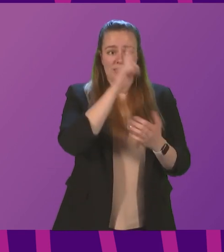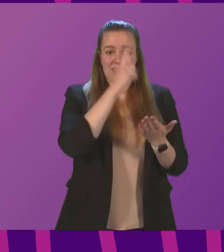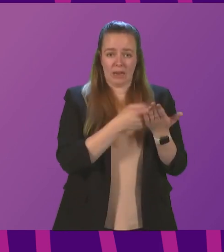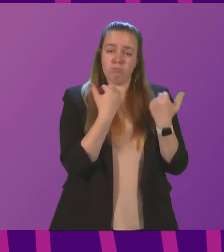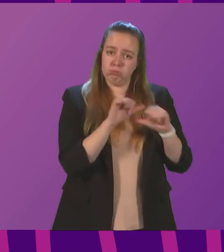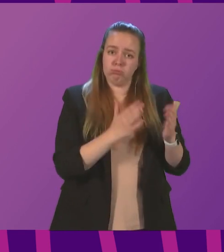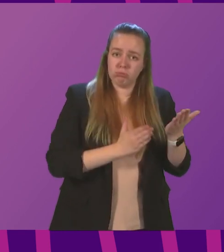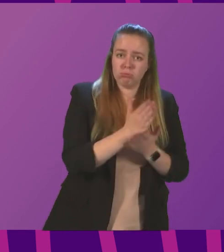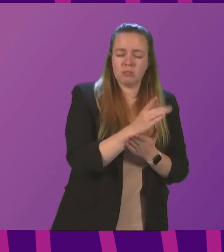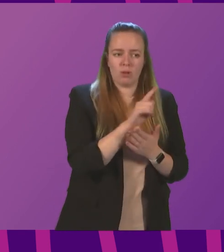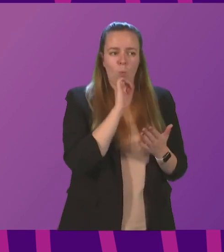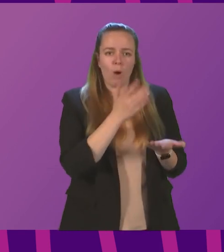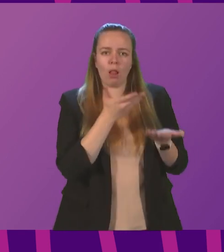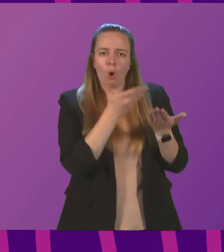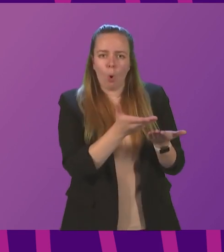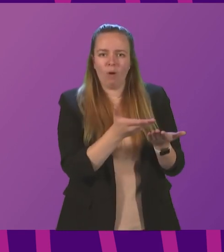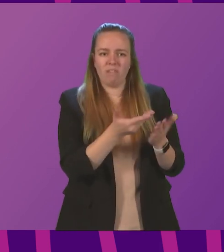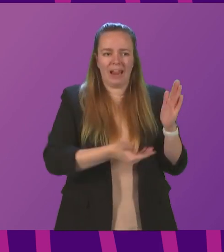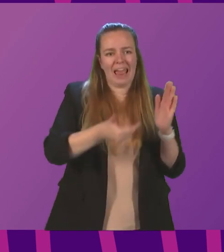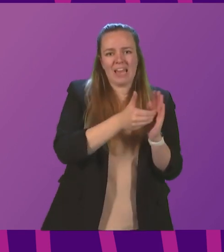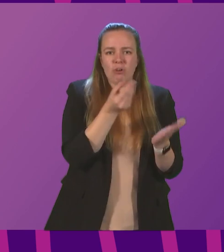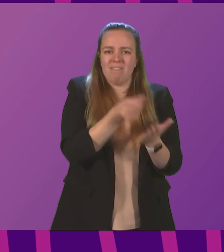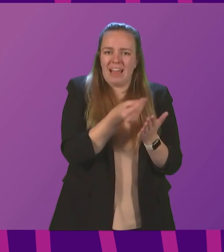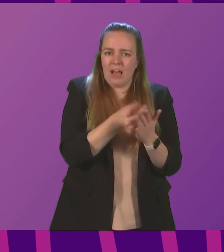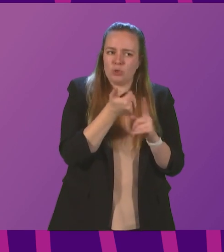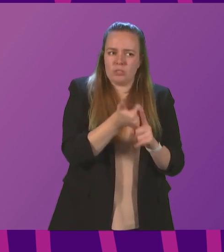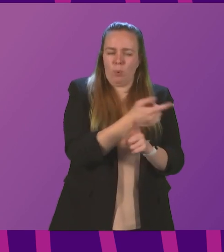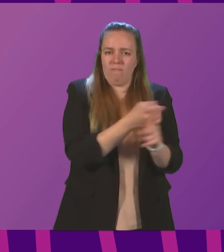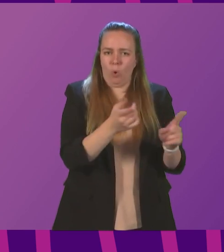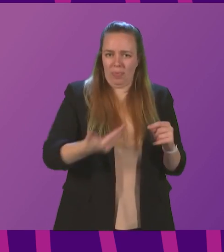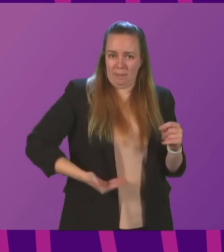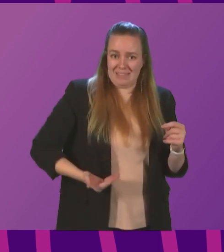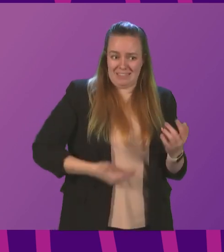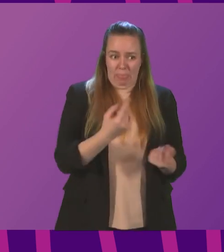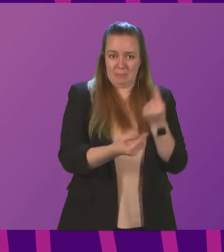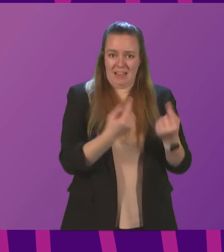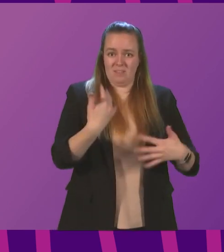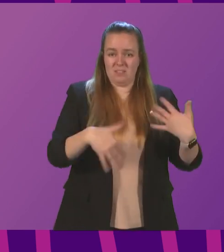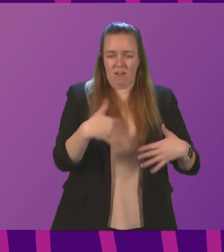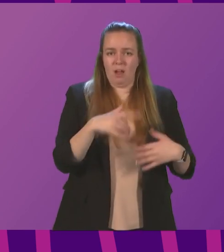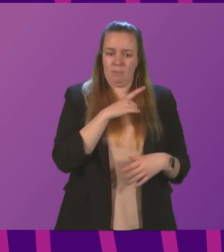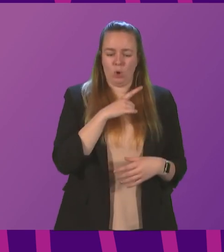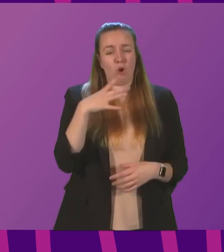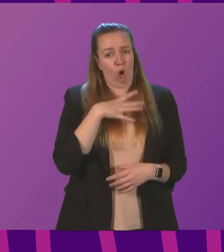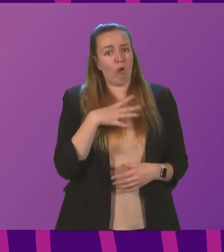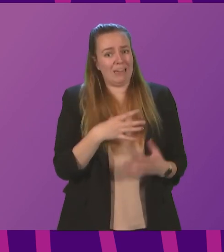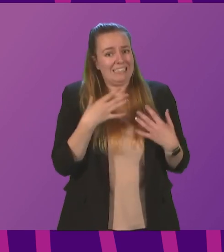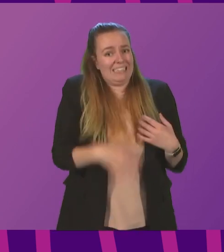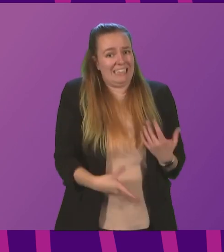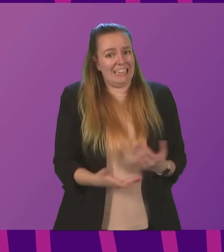will it provide a package of additional financial support for those businesses which are affected, because it is already badly required?